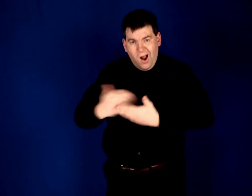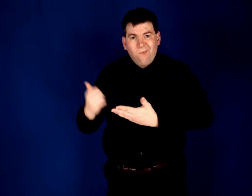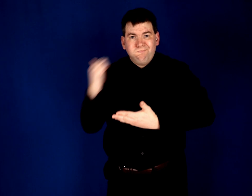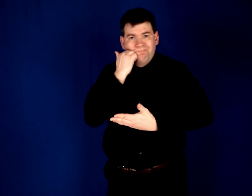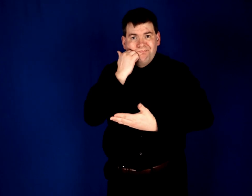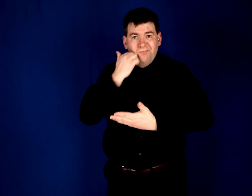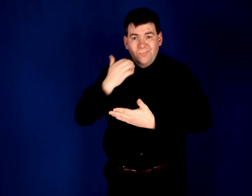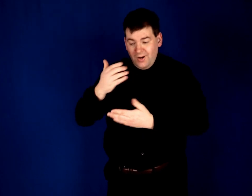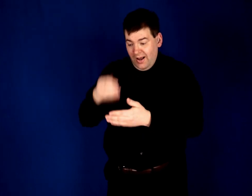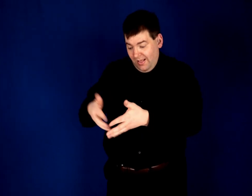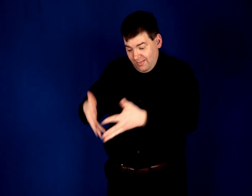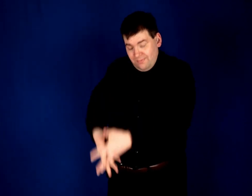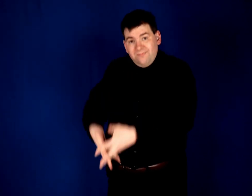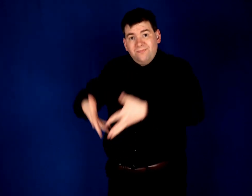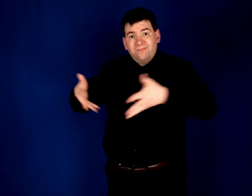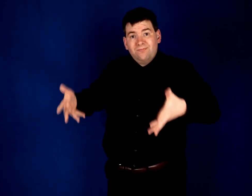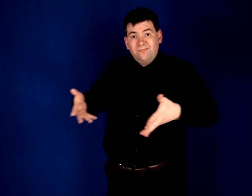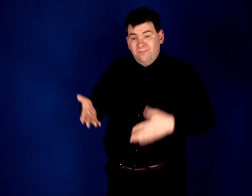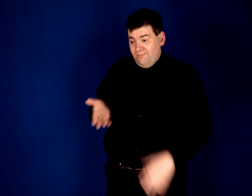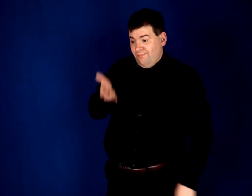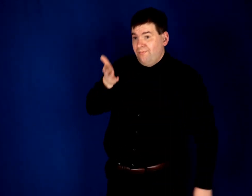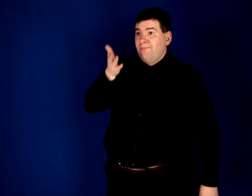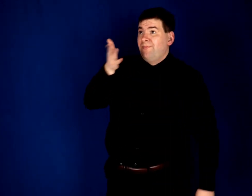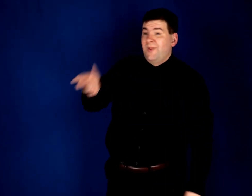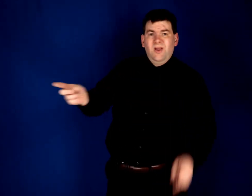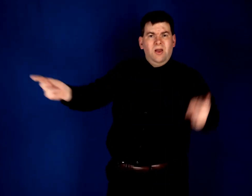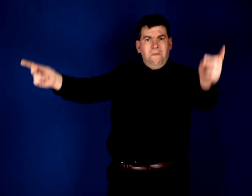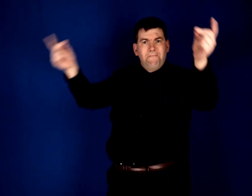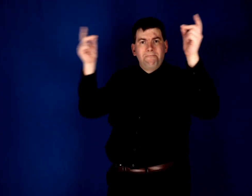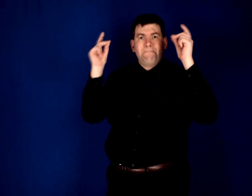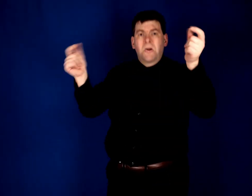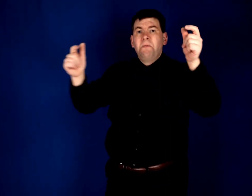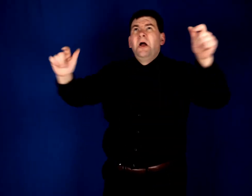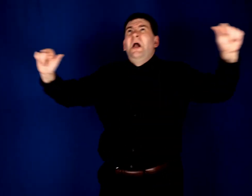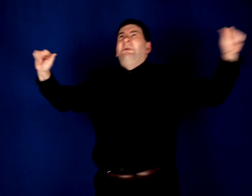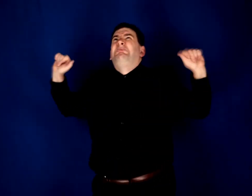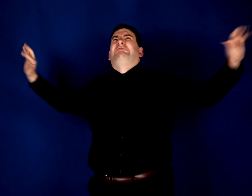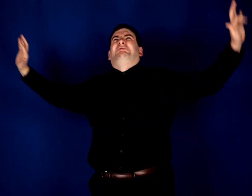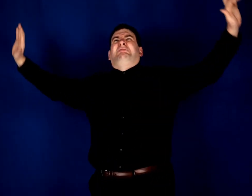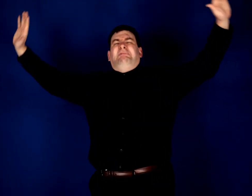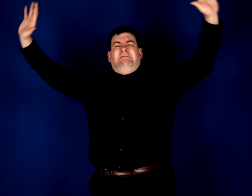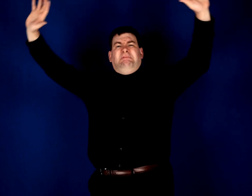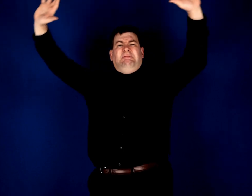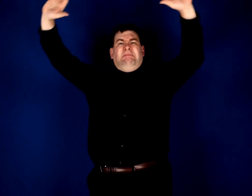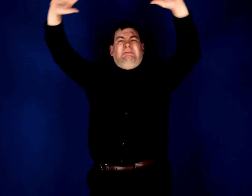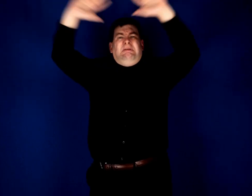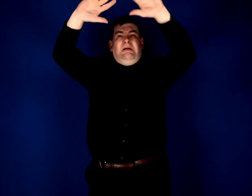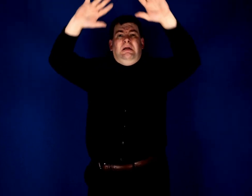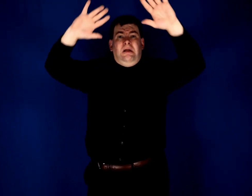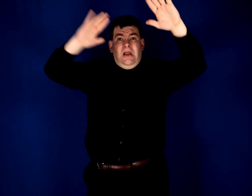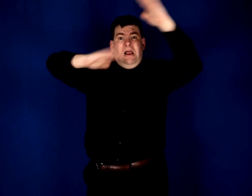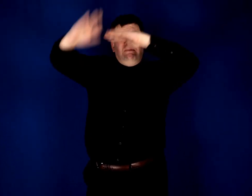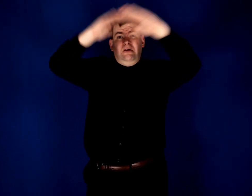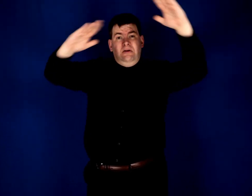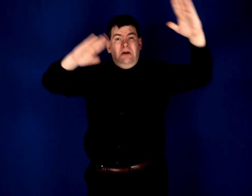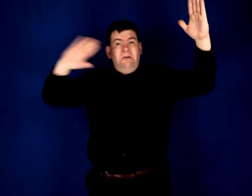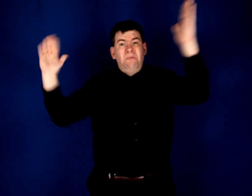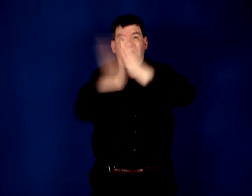wrapped in swaddling clothes, lying in a manger. And suddenly there was with the angel a multitude of the heavenly host praising